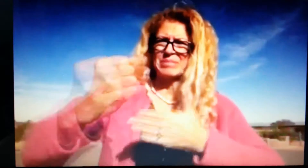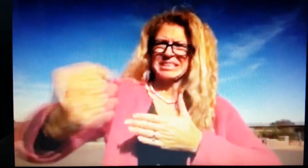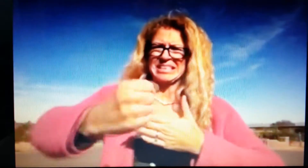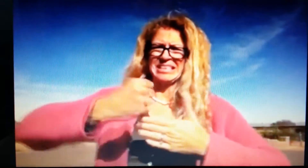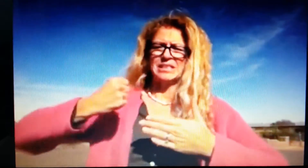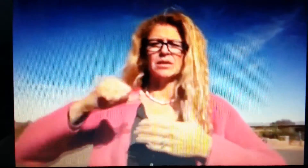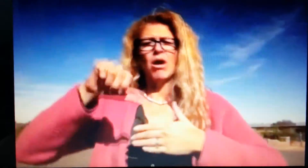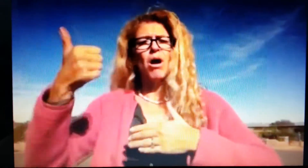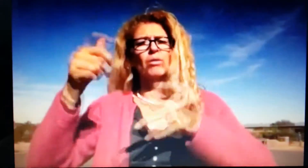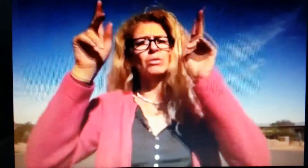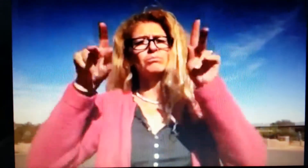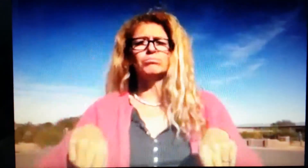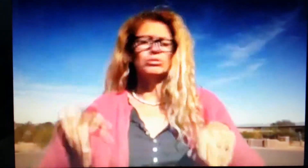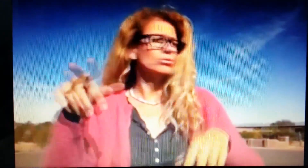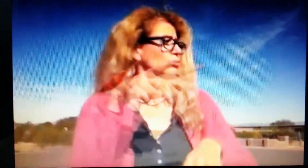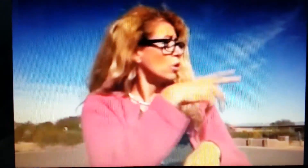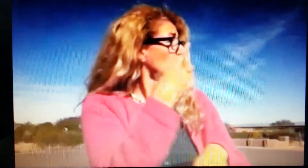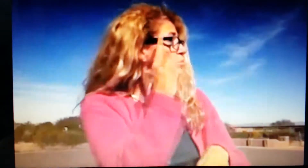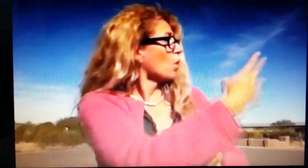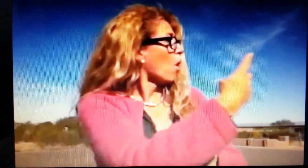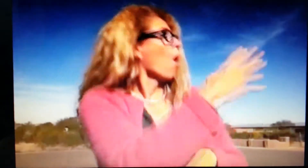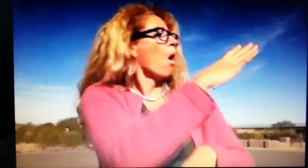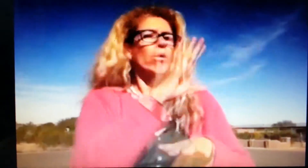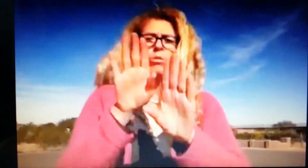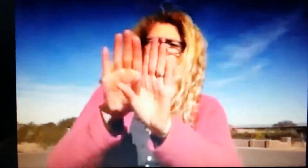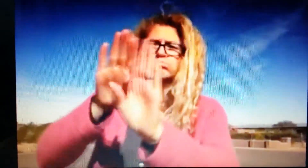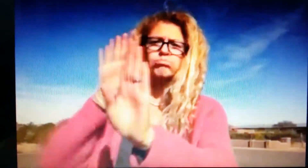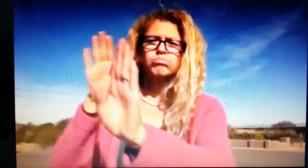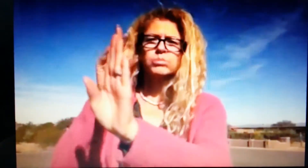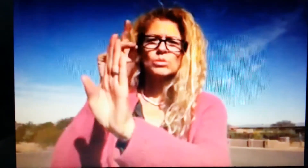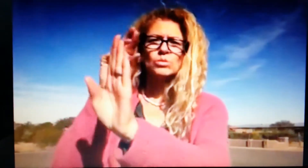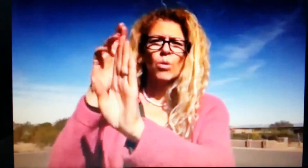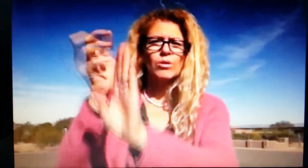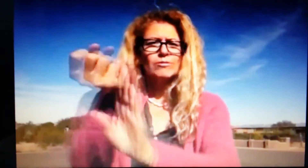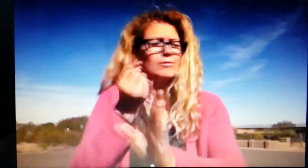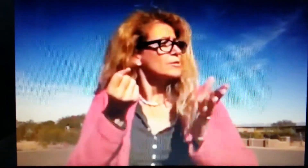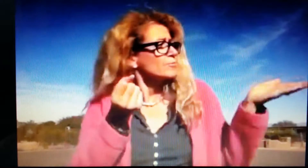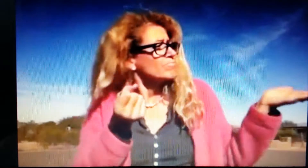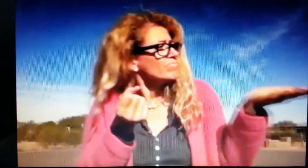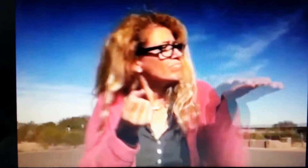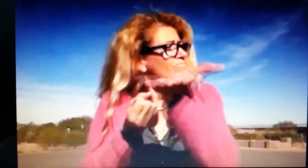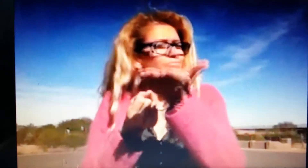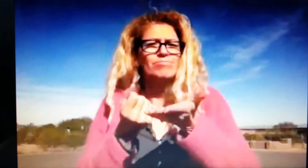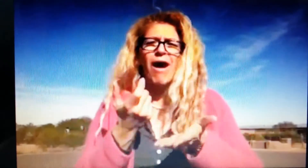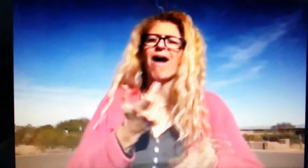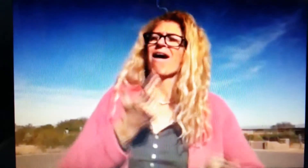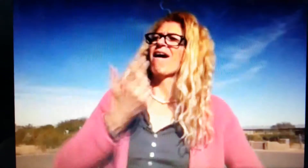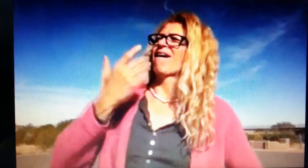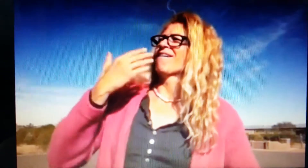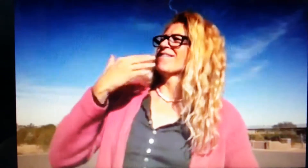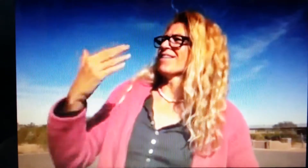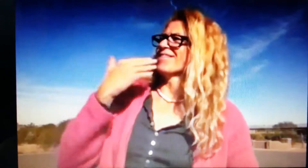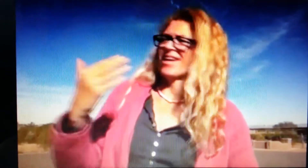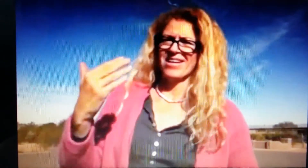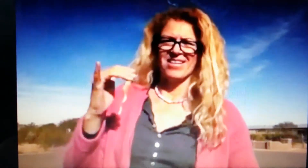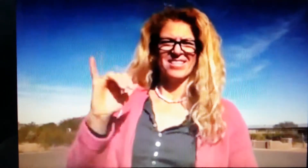people they're walking and they have a whole bunch of bags and they're trying to open a door and another person opens the door for them and lets them in